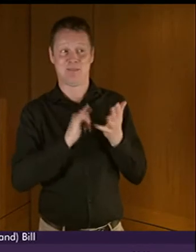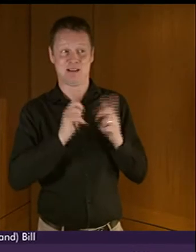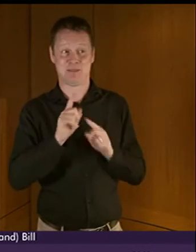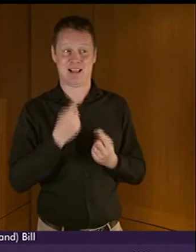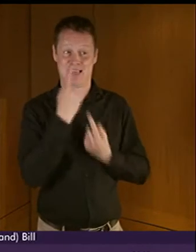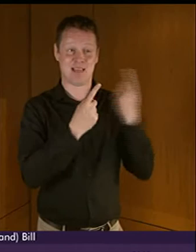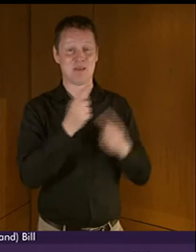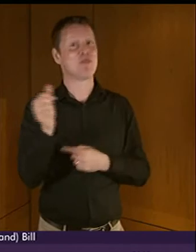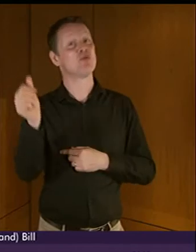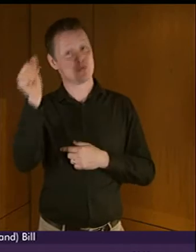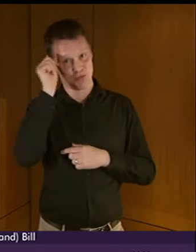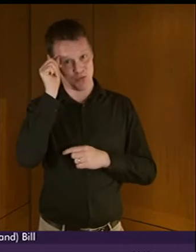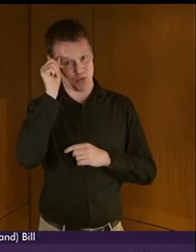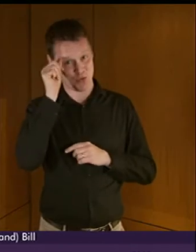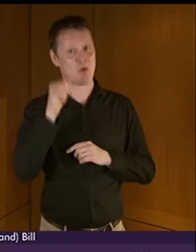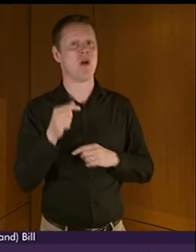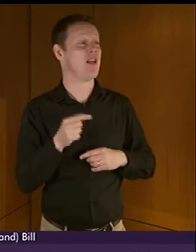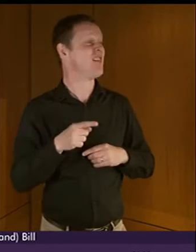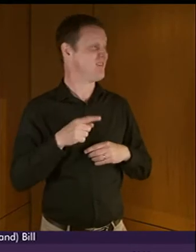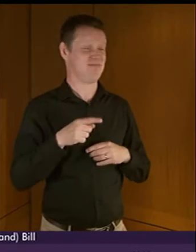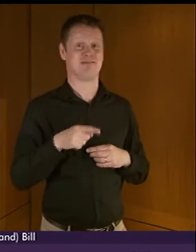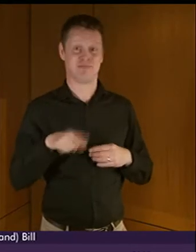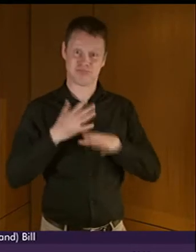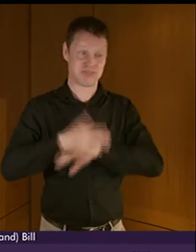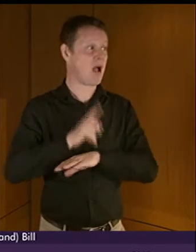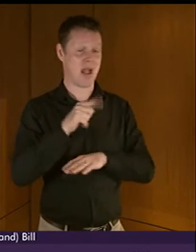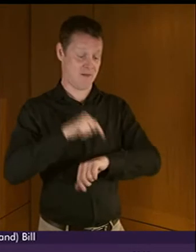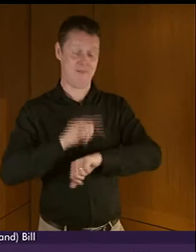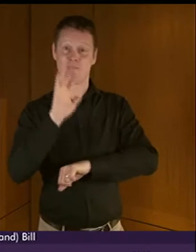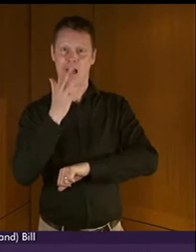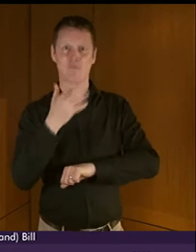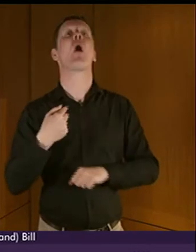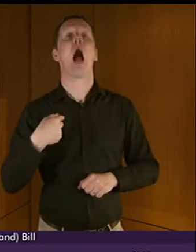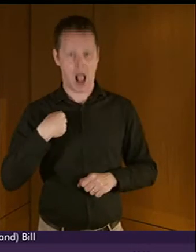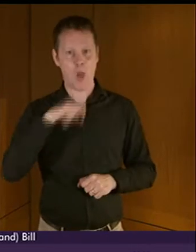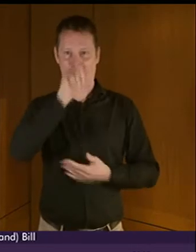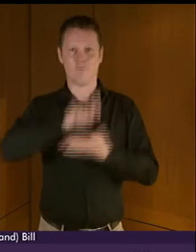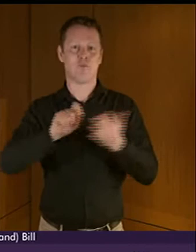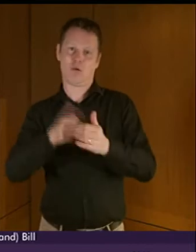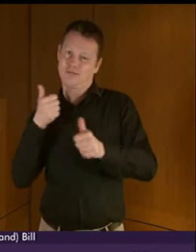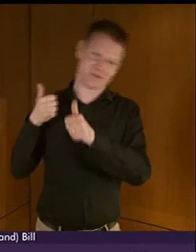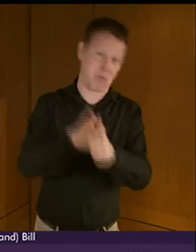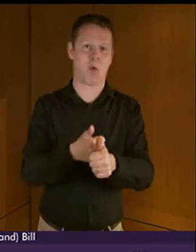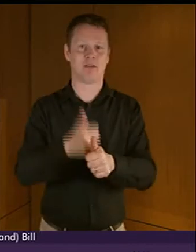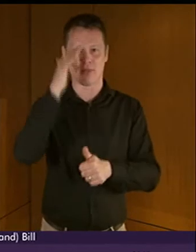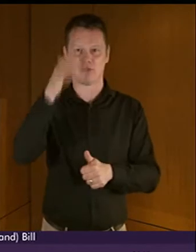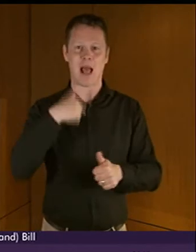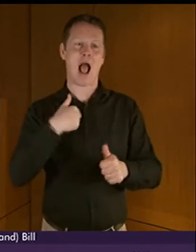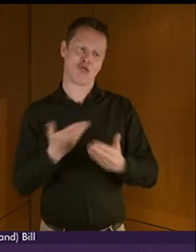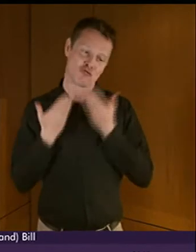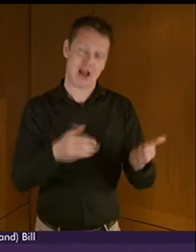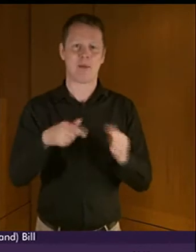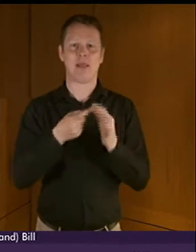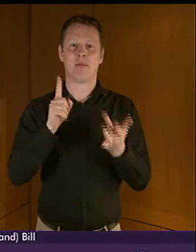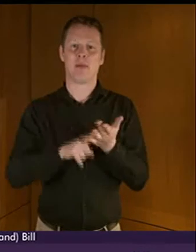I, at five o'clock, intend to support the principle of this Bill, and I commend it to everyone in this Chamber.